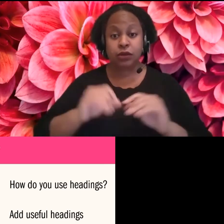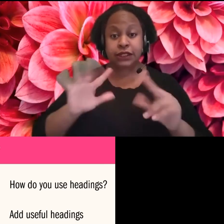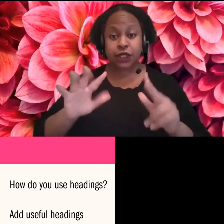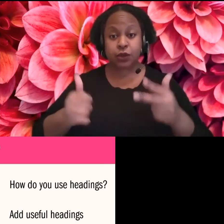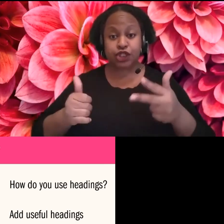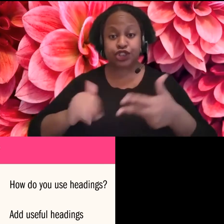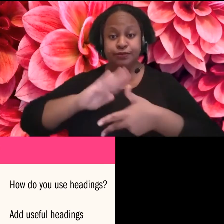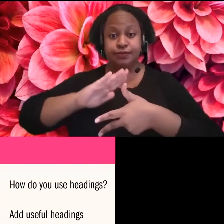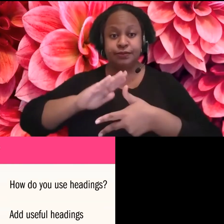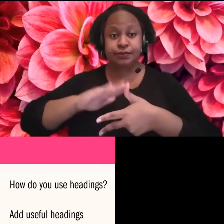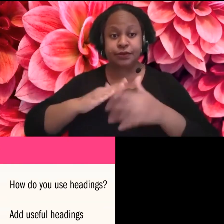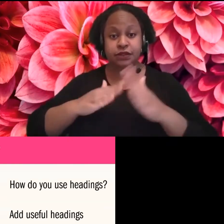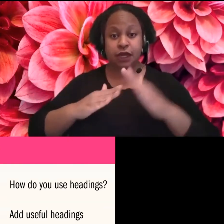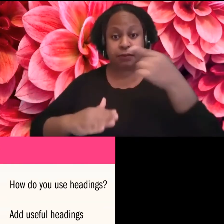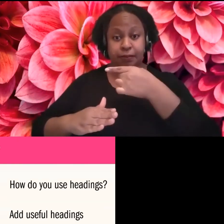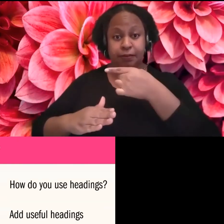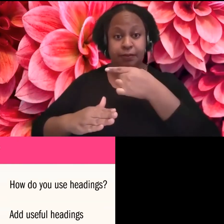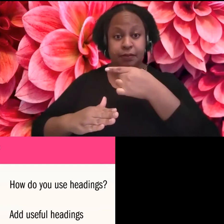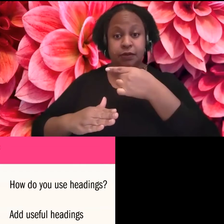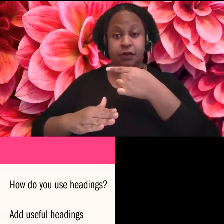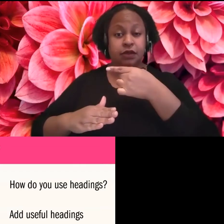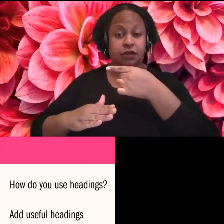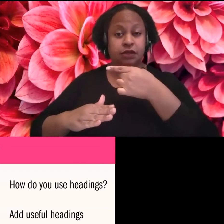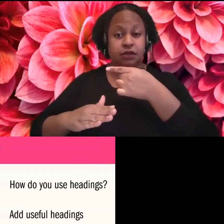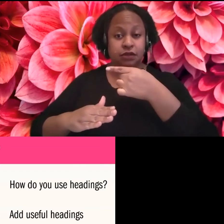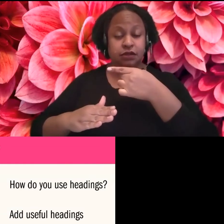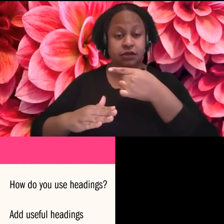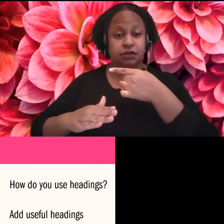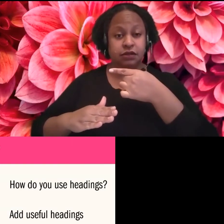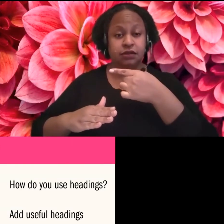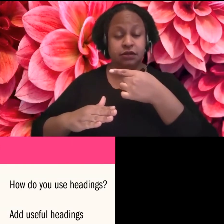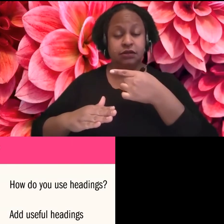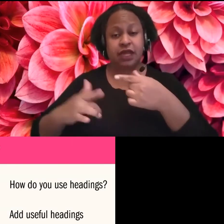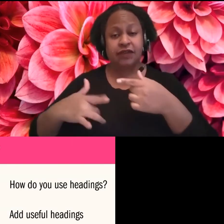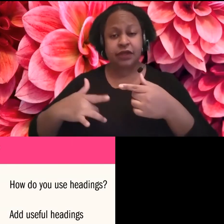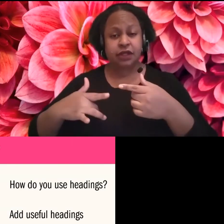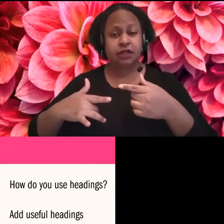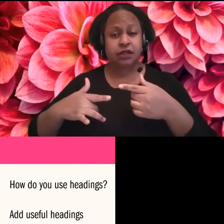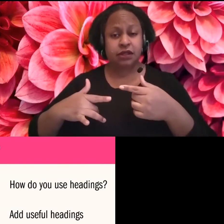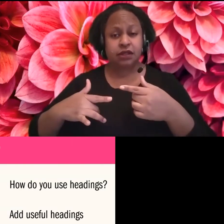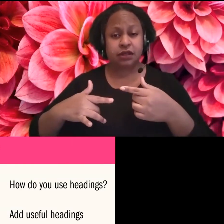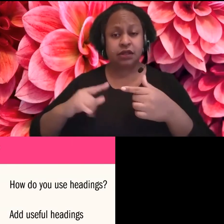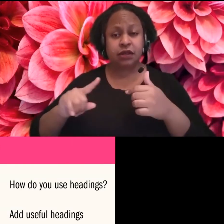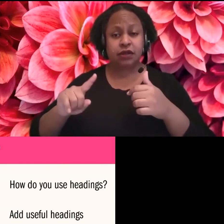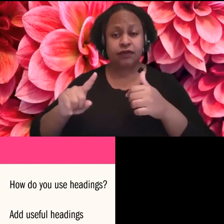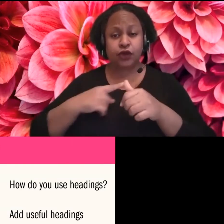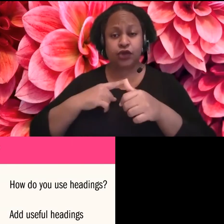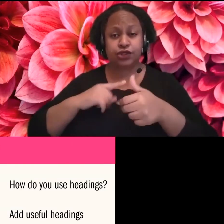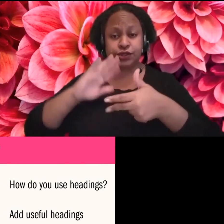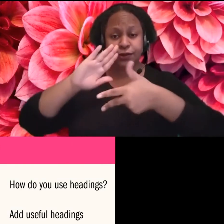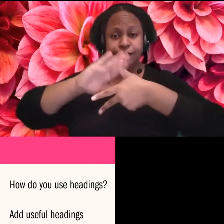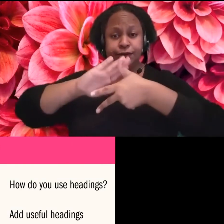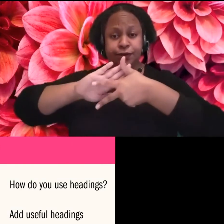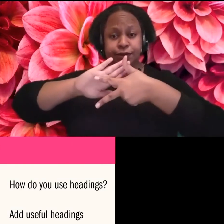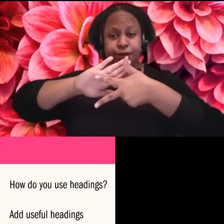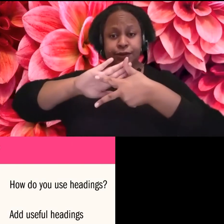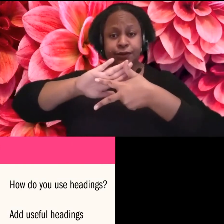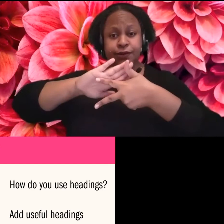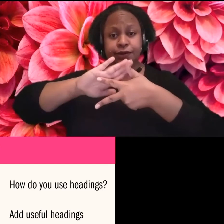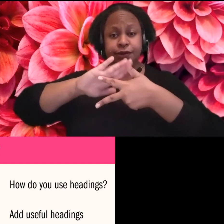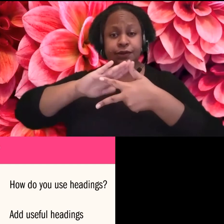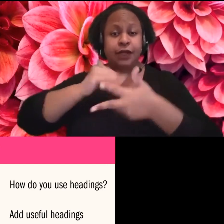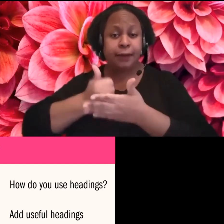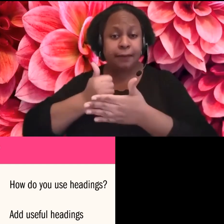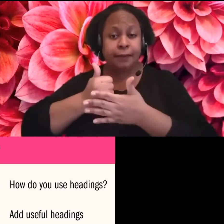top one. So it's good to try and stick with the top two, depending on what you're doing and avoiding kind of